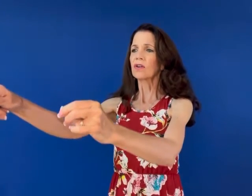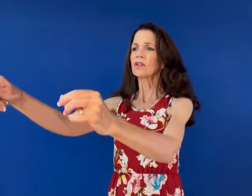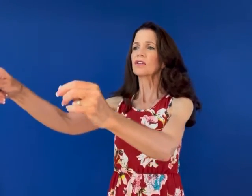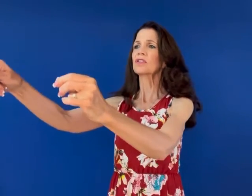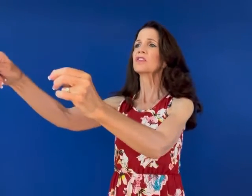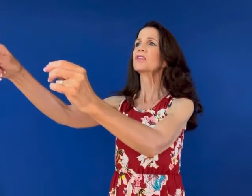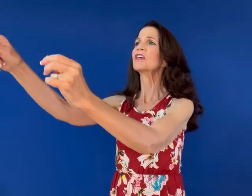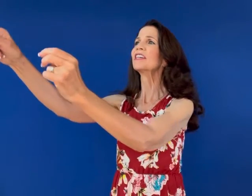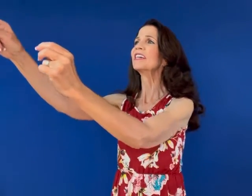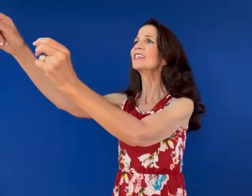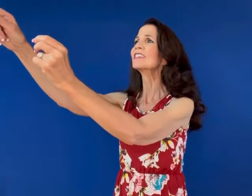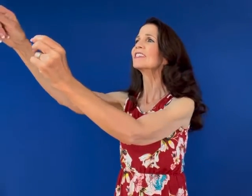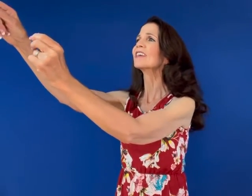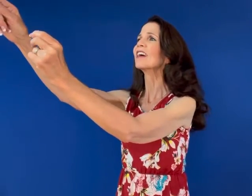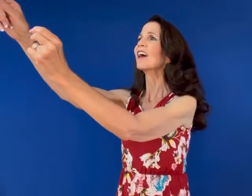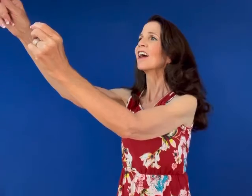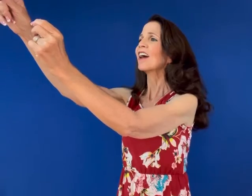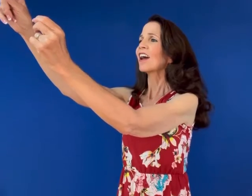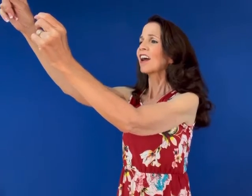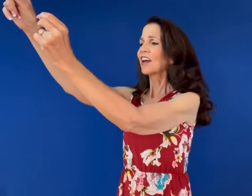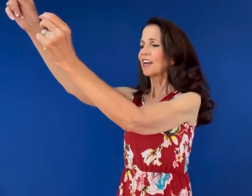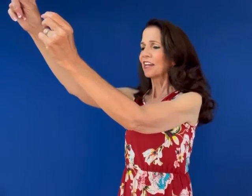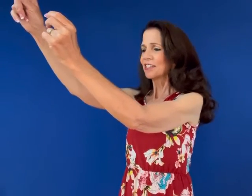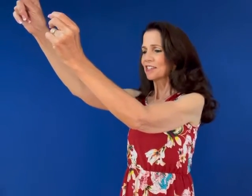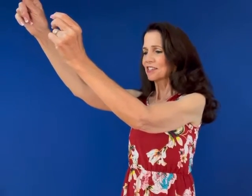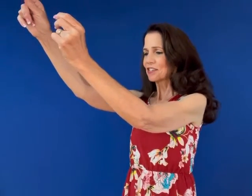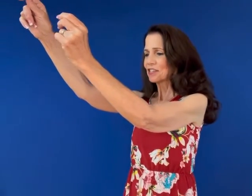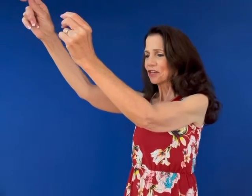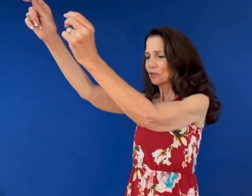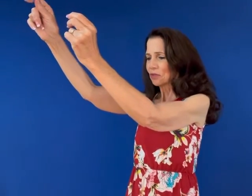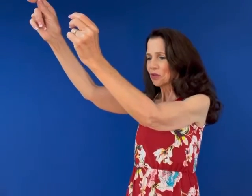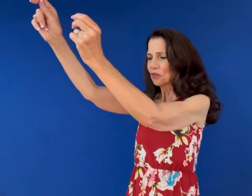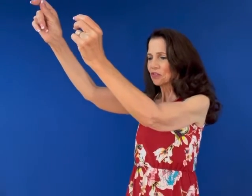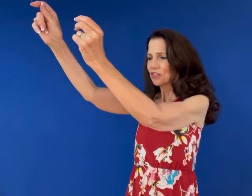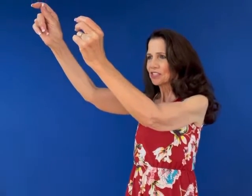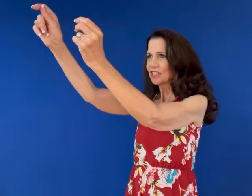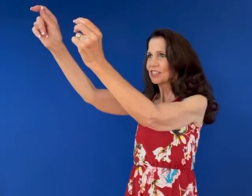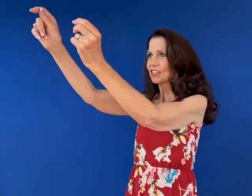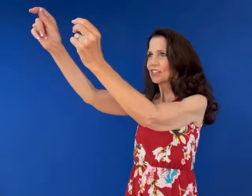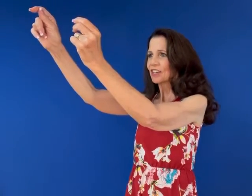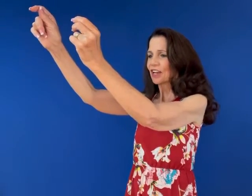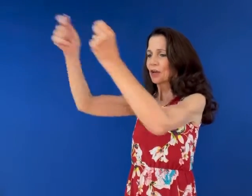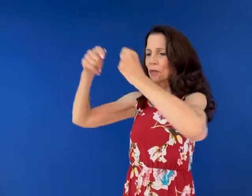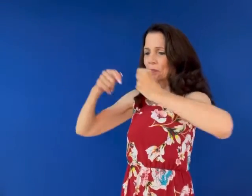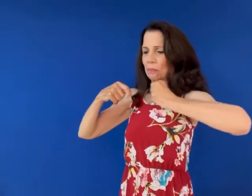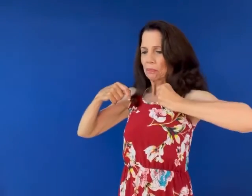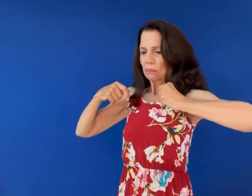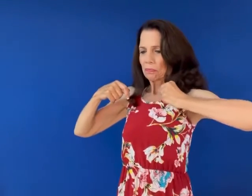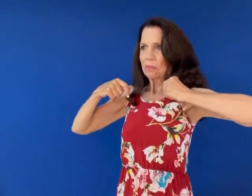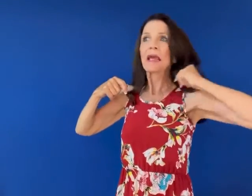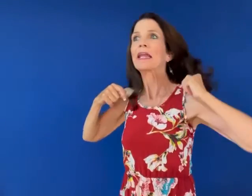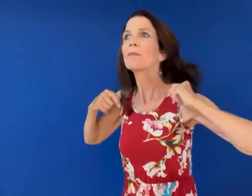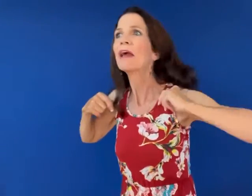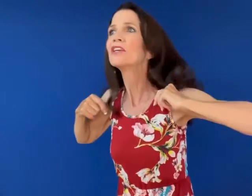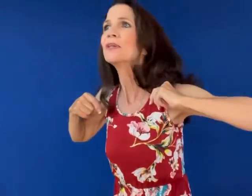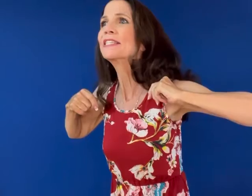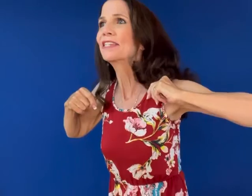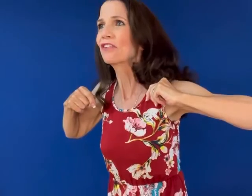Oh goodness it's still beautiful and I bet you it still